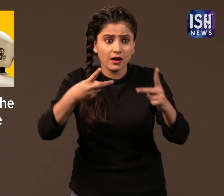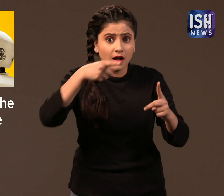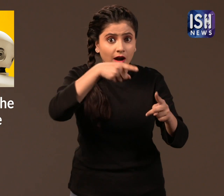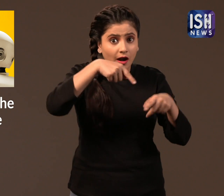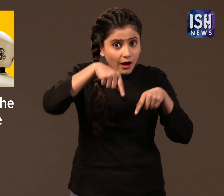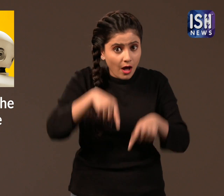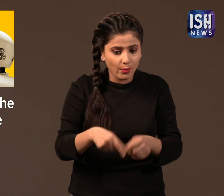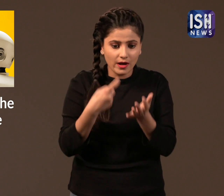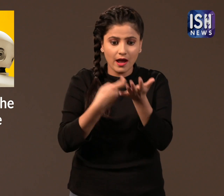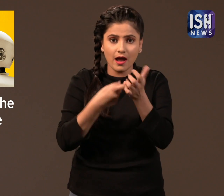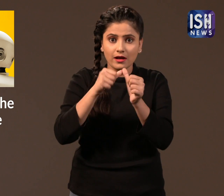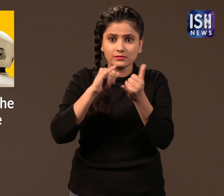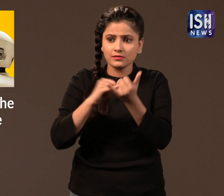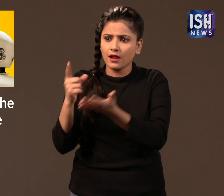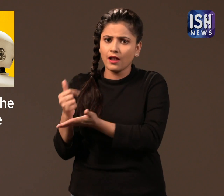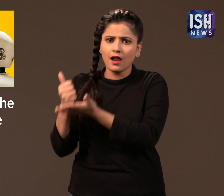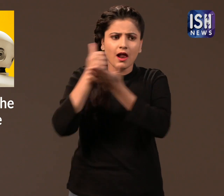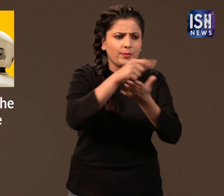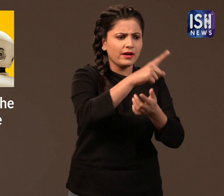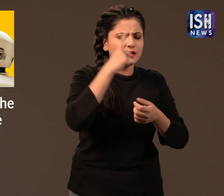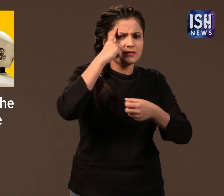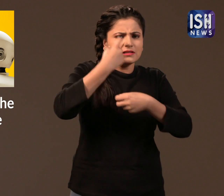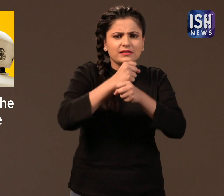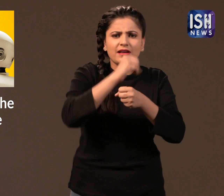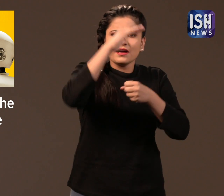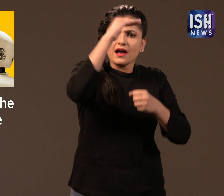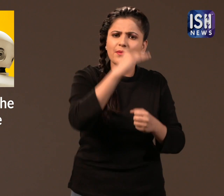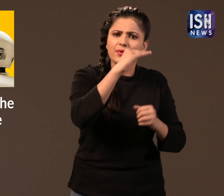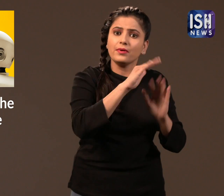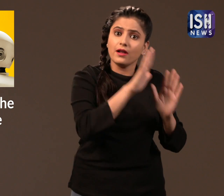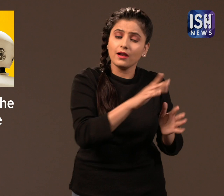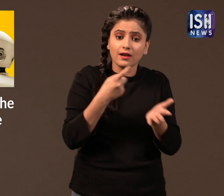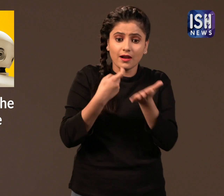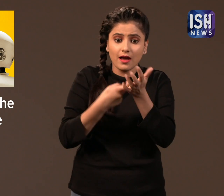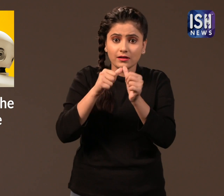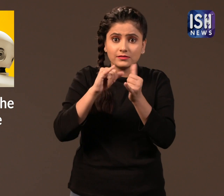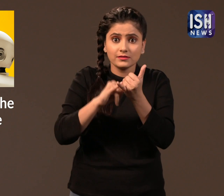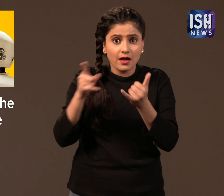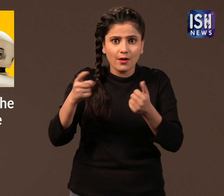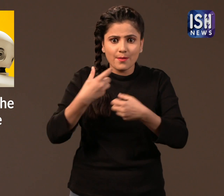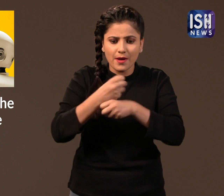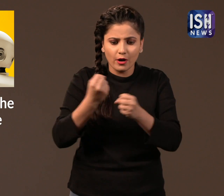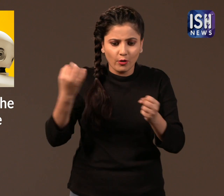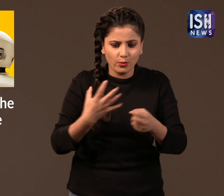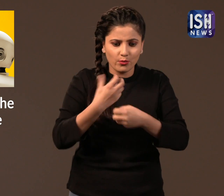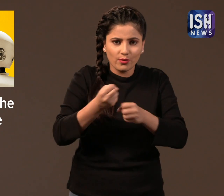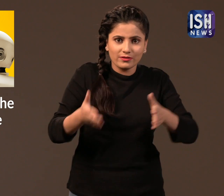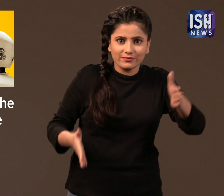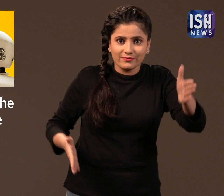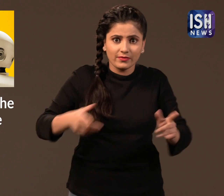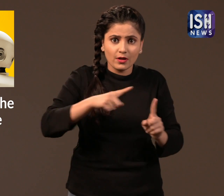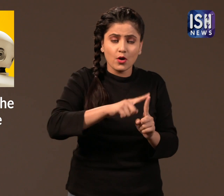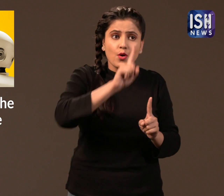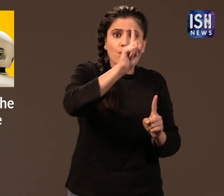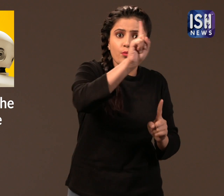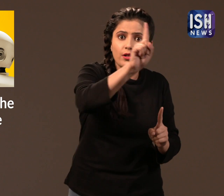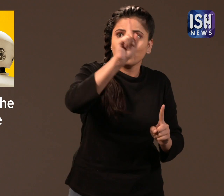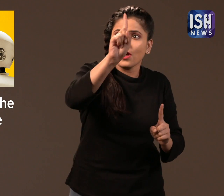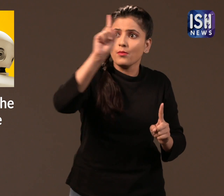elderly will be greatly reduced because of the RAS. The newly created RAS will help